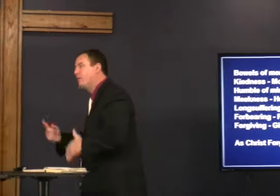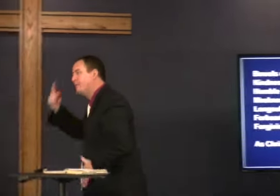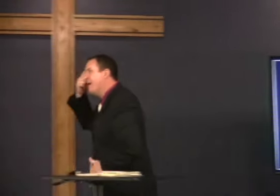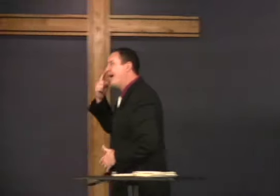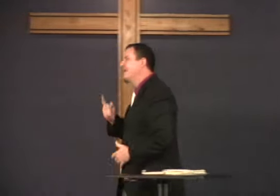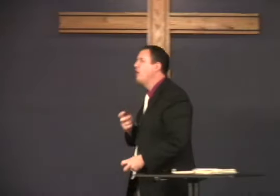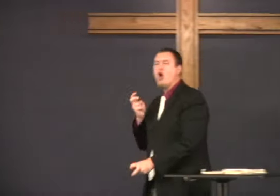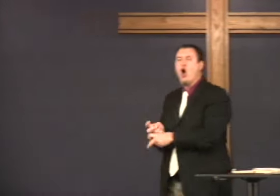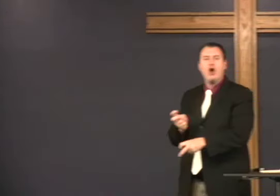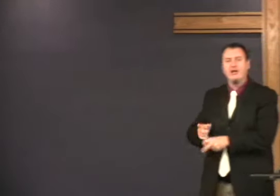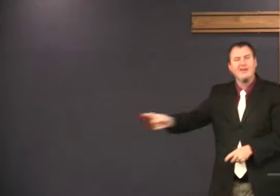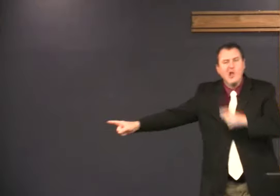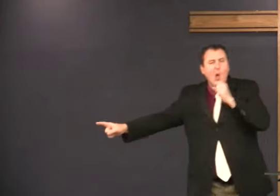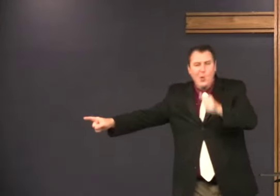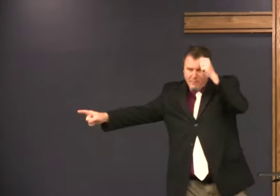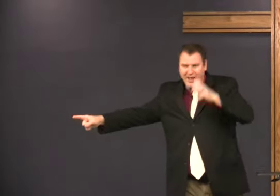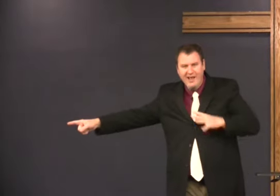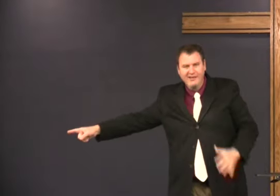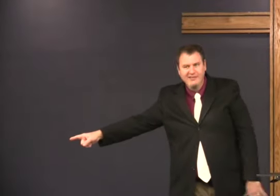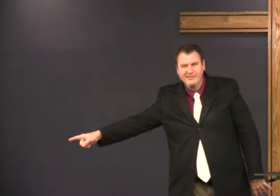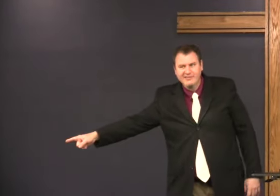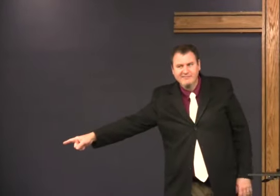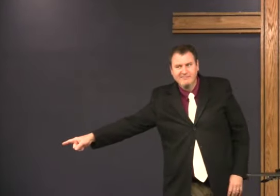Humbleness of mind. Oh that's hard for the old man.